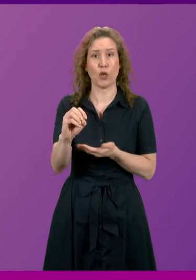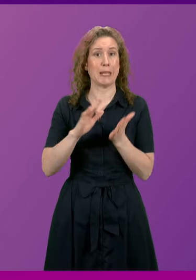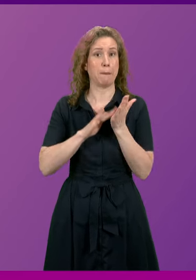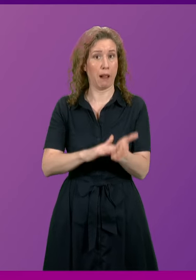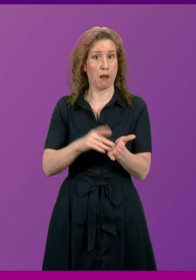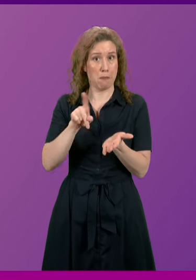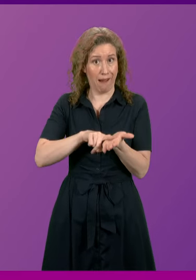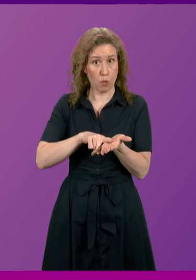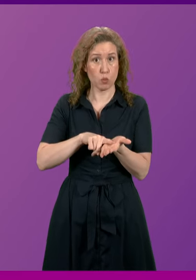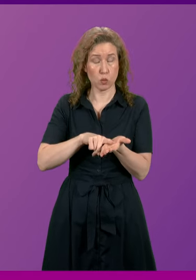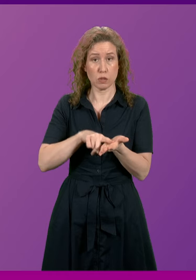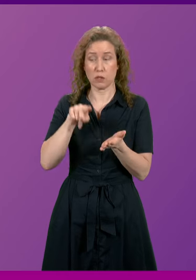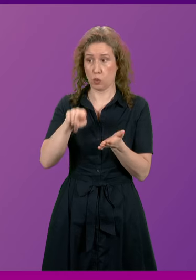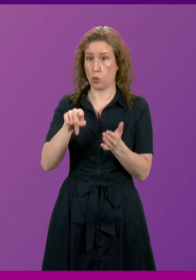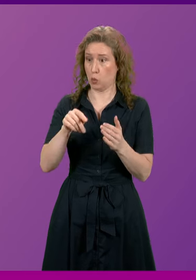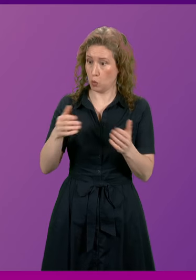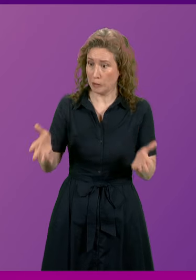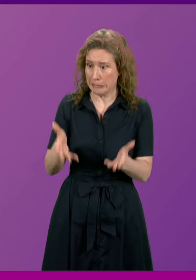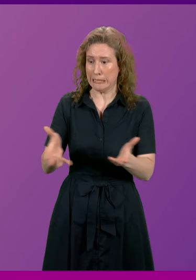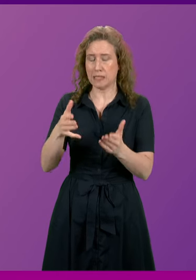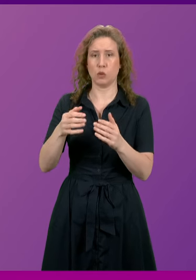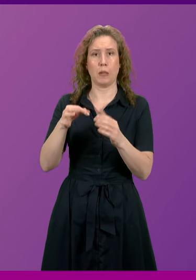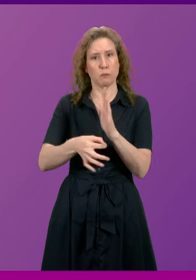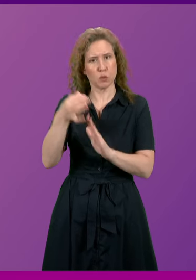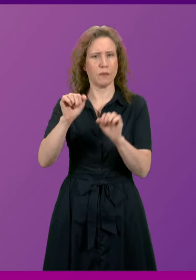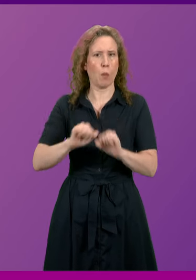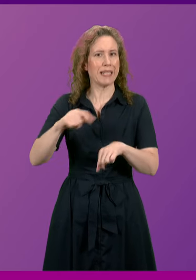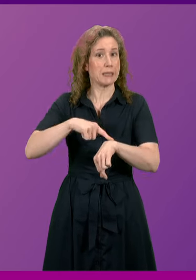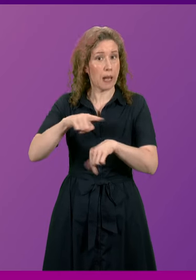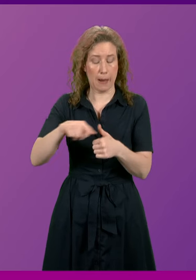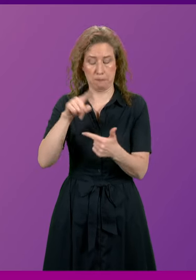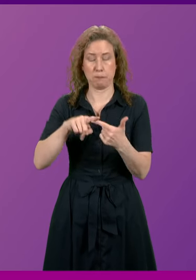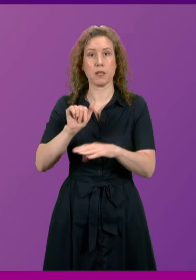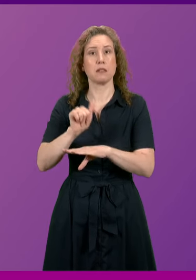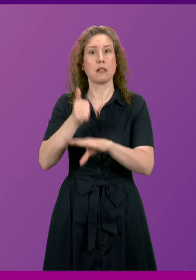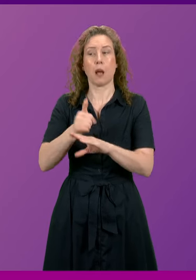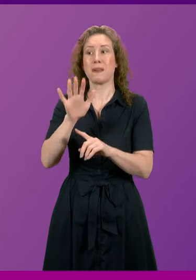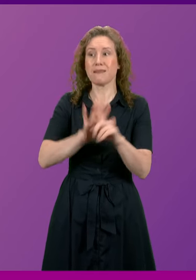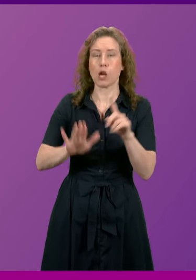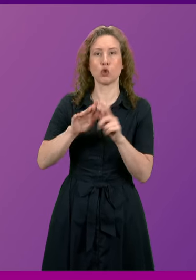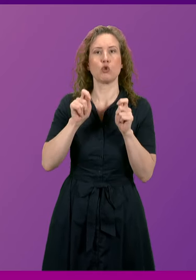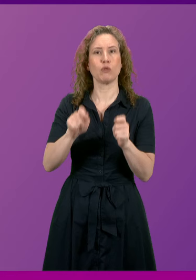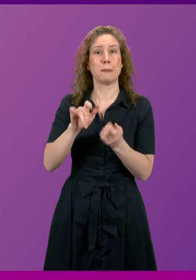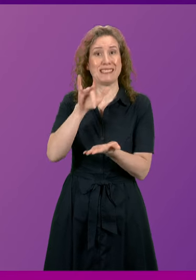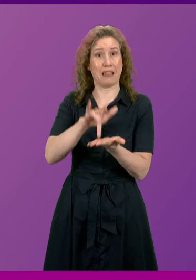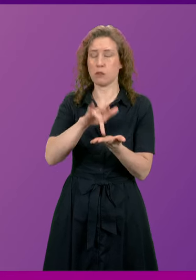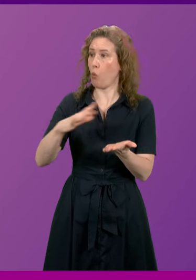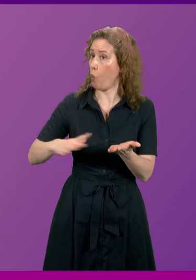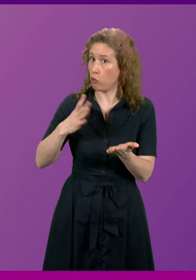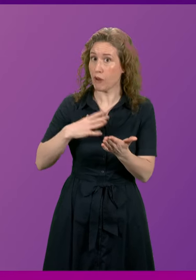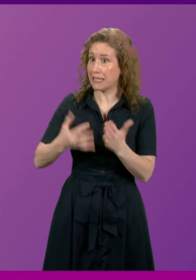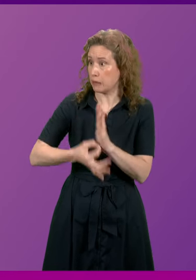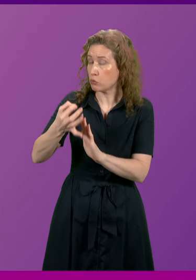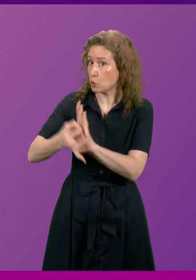in the waiting times programme, the establishment of the National Treatment Centres, which are already making an